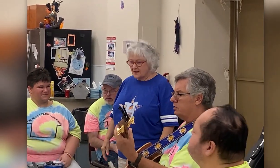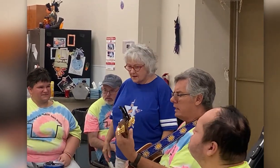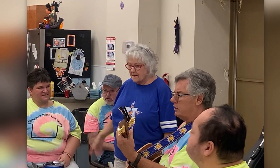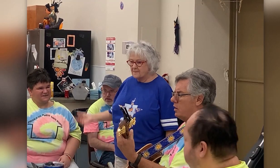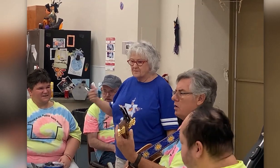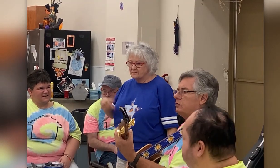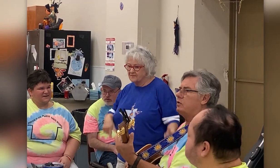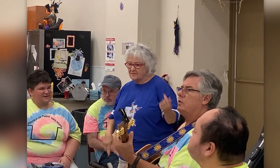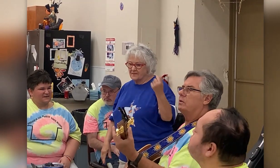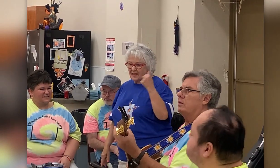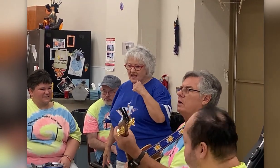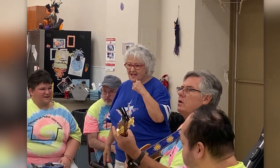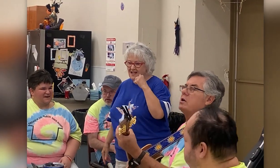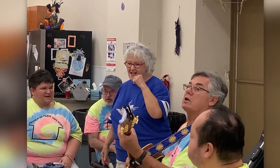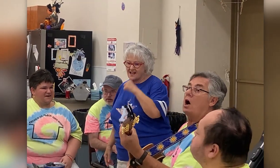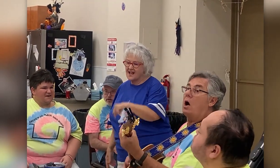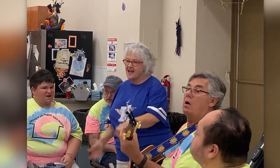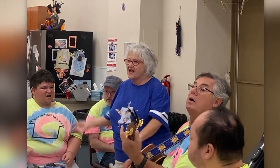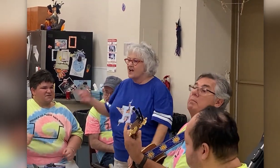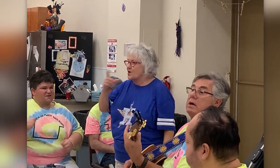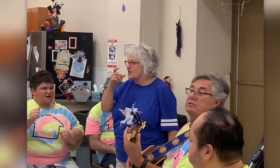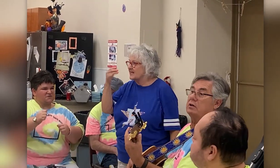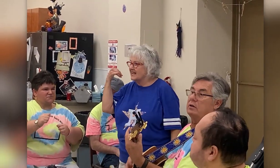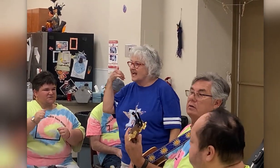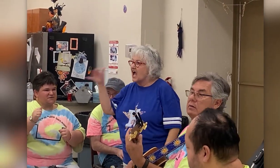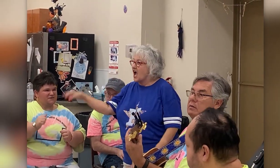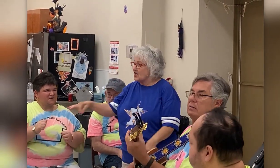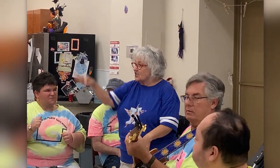looks like the girls. Charles Buster!